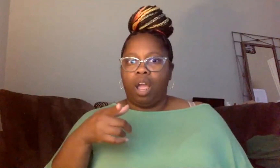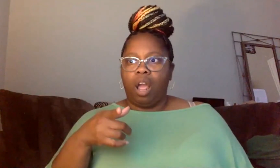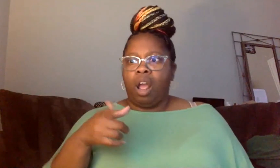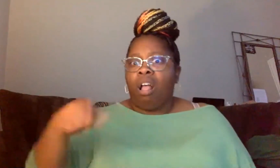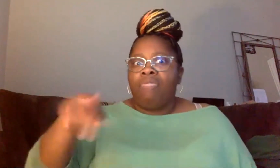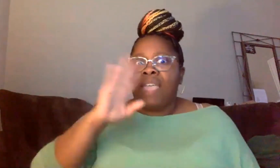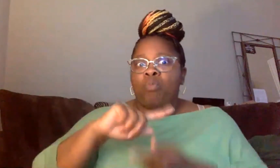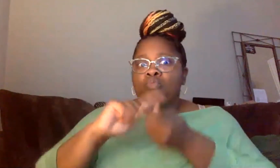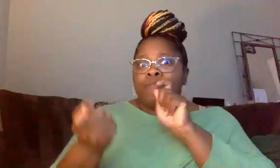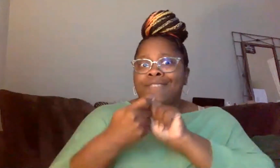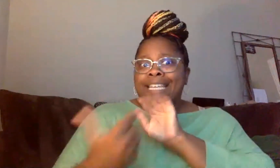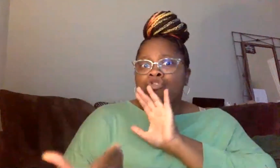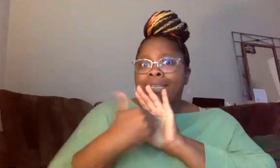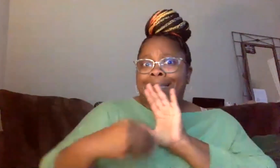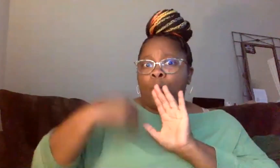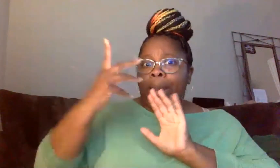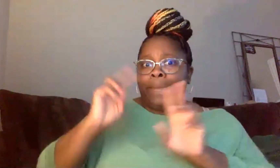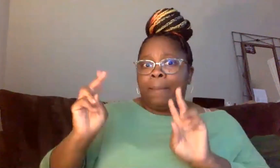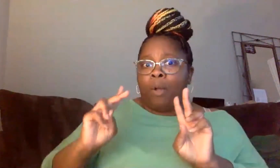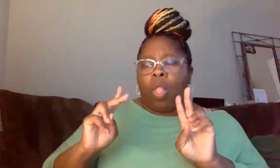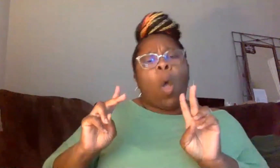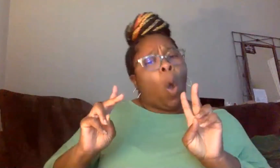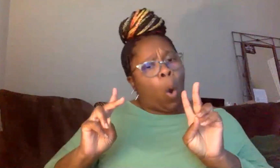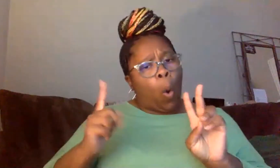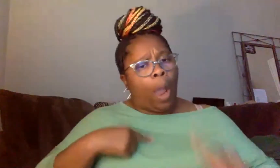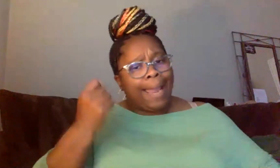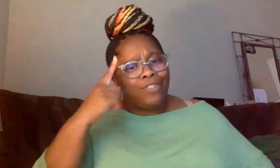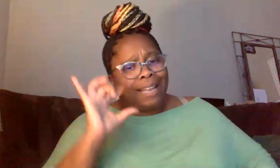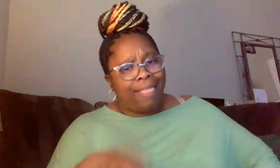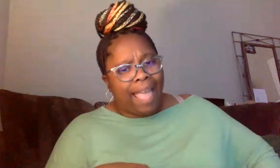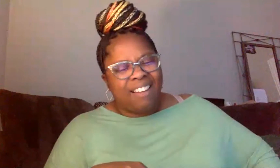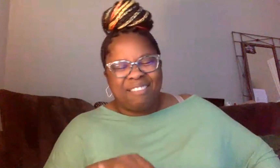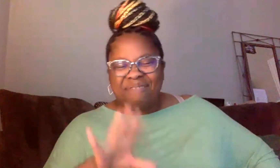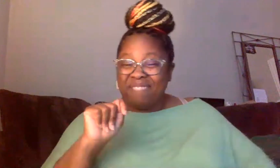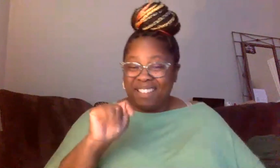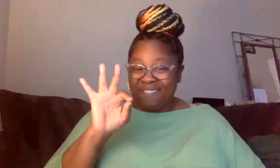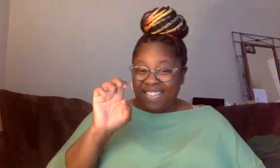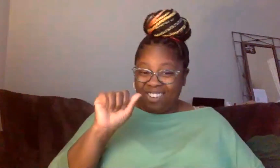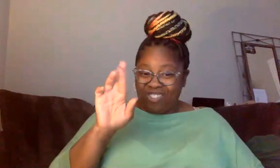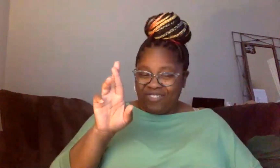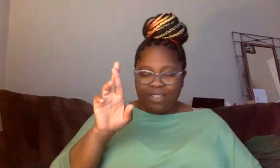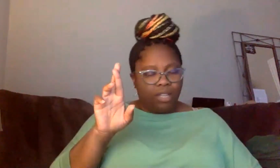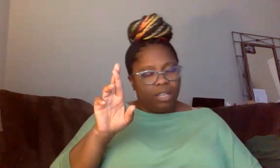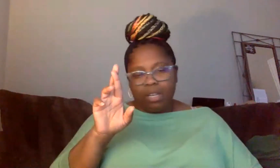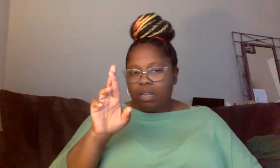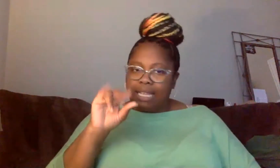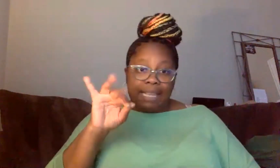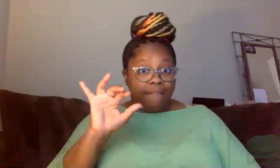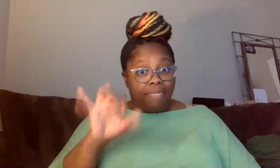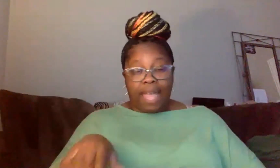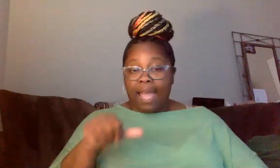If that's what I can understand why you would be scared, but they've got to get rid of this fear factor. thing. Cause if you, if that continues,